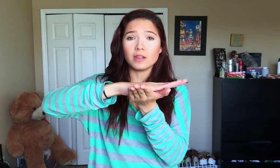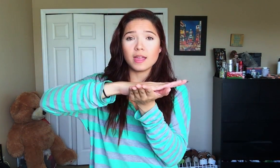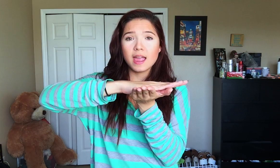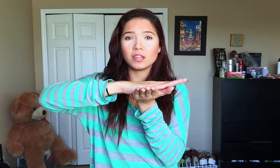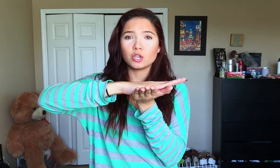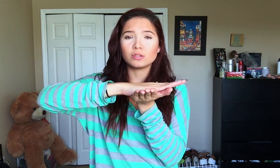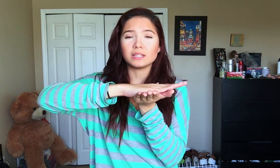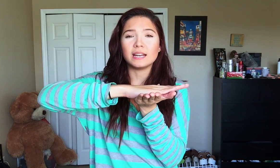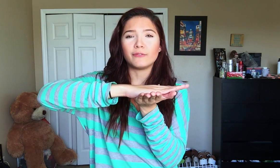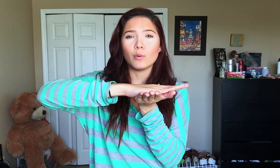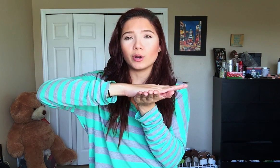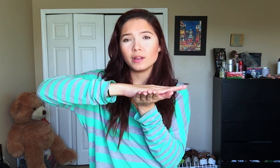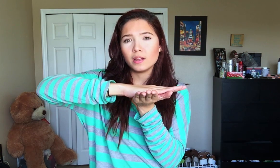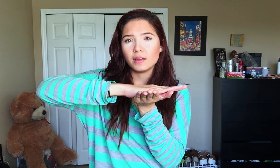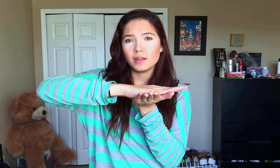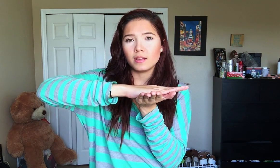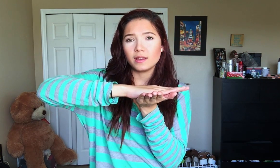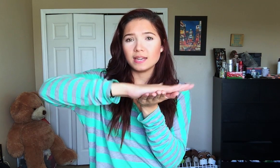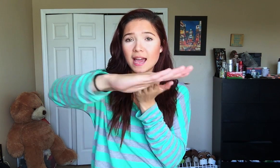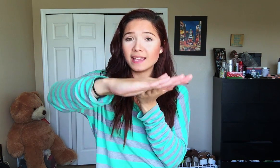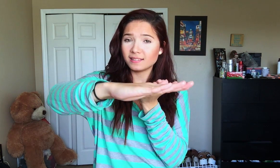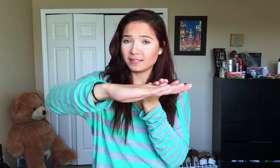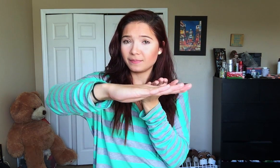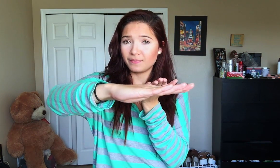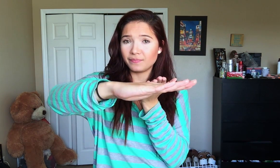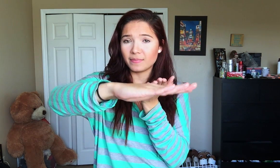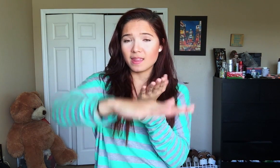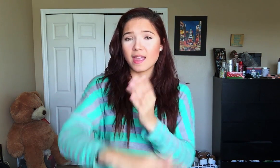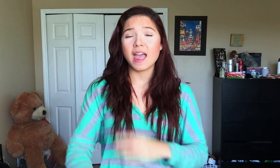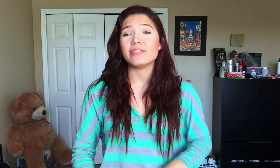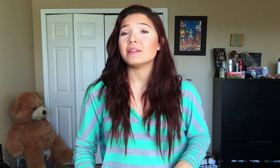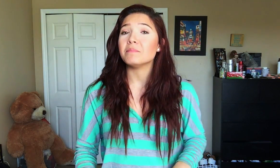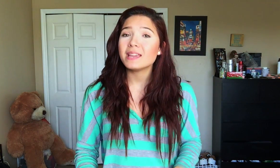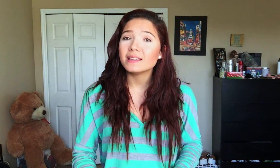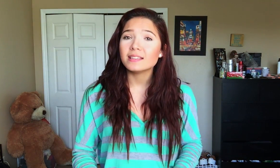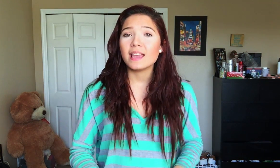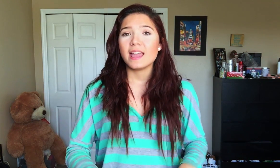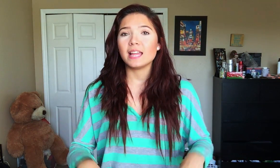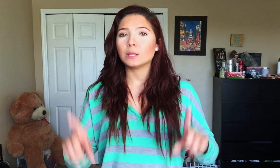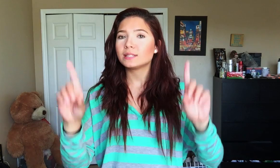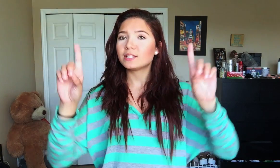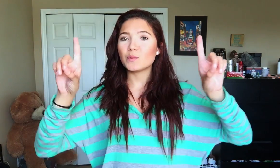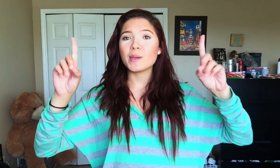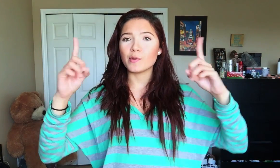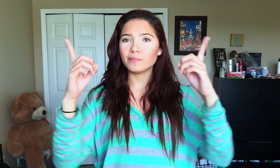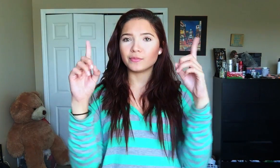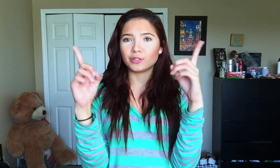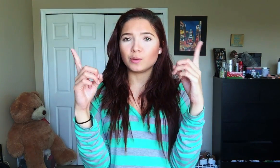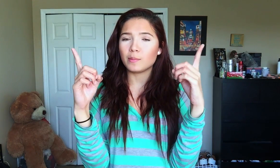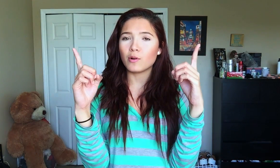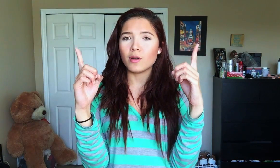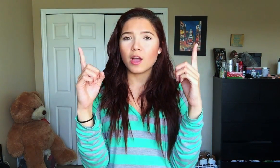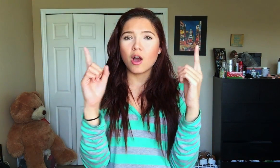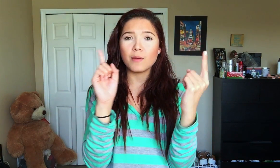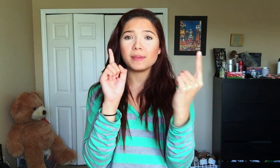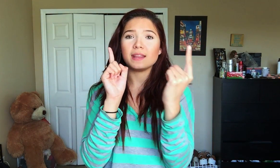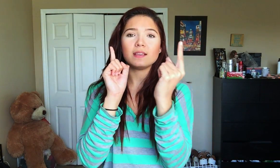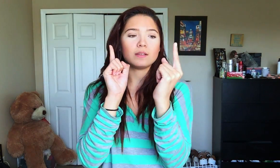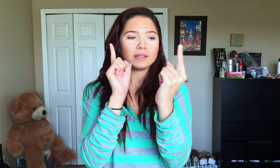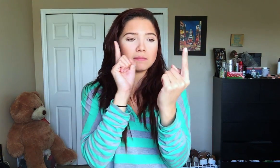and then you meet it looks like two people two people are meeting they